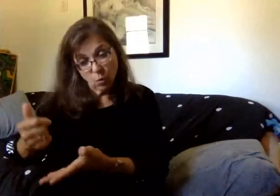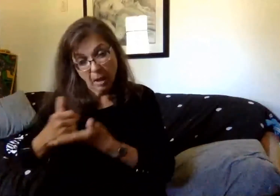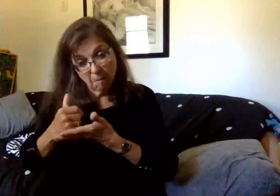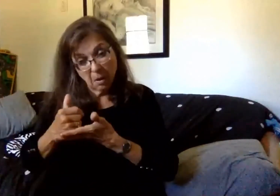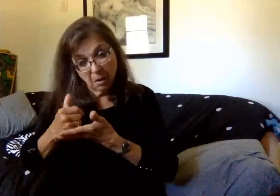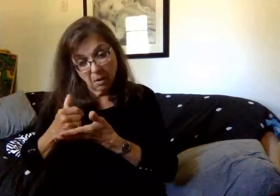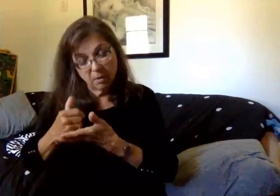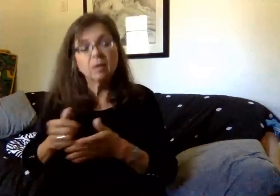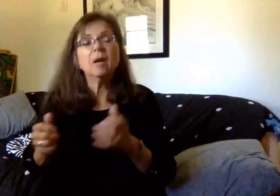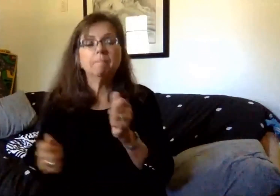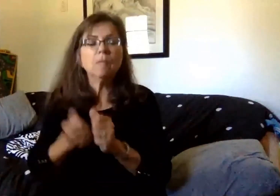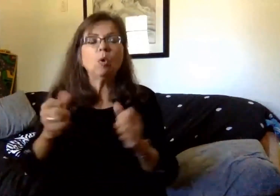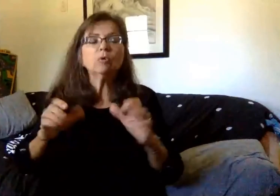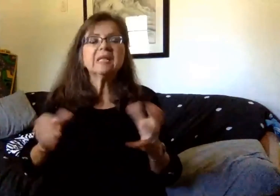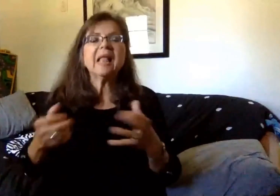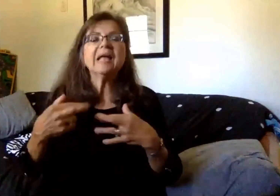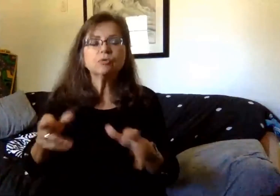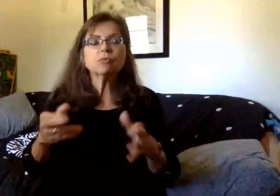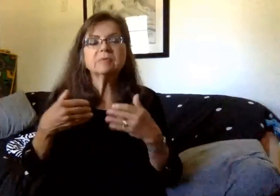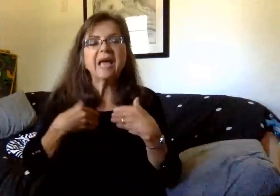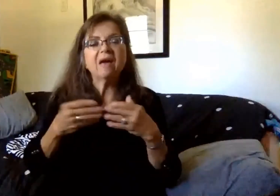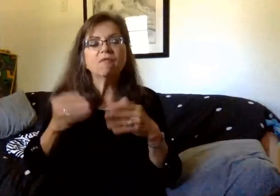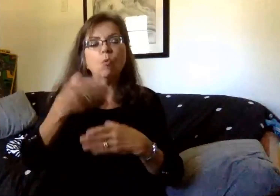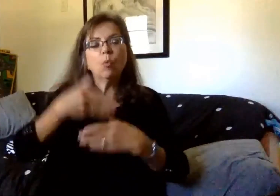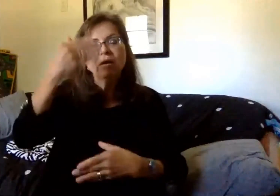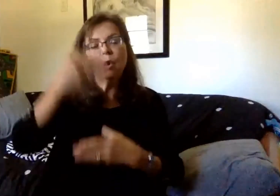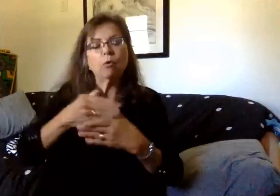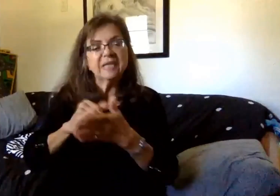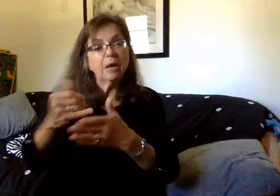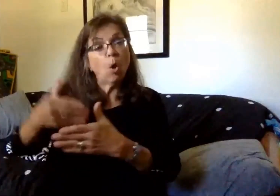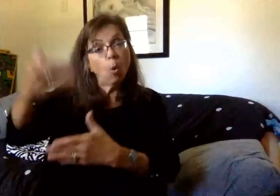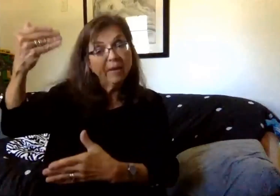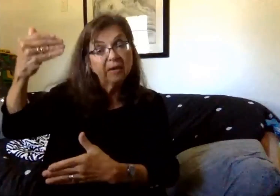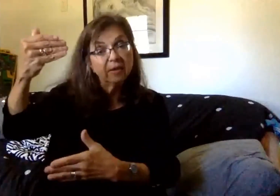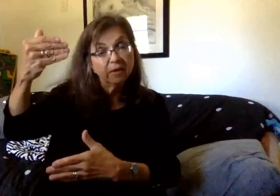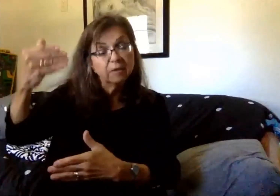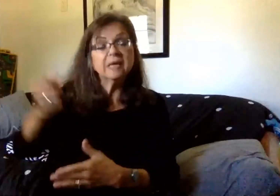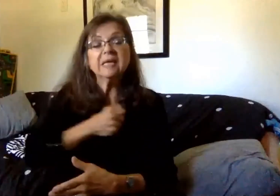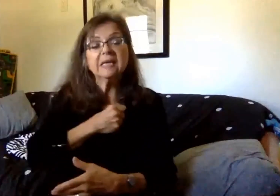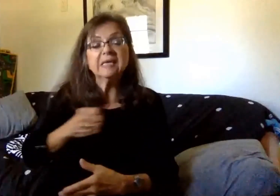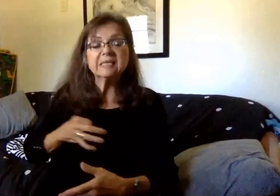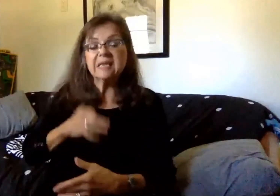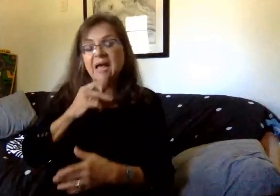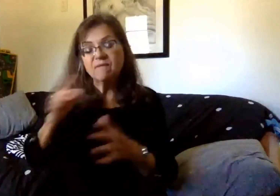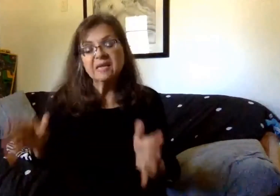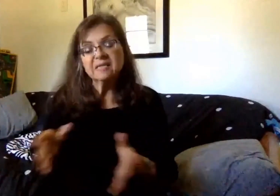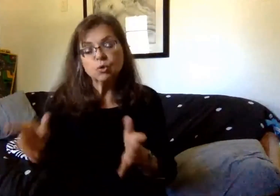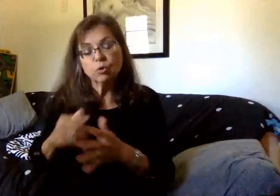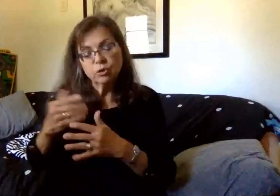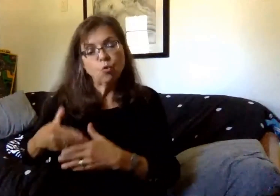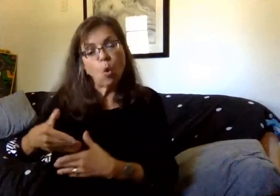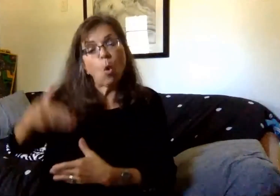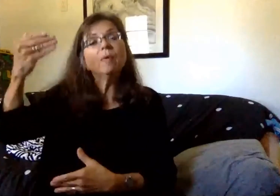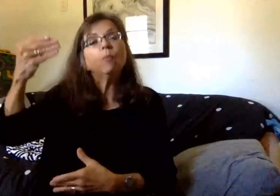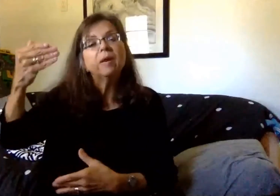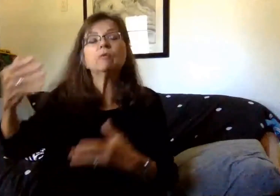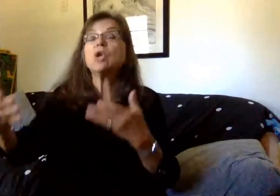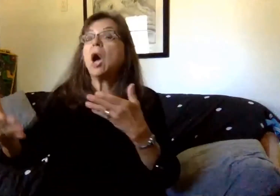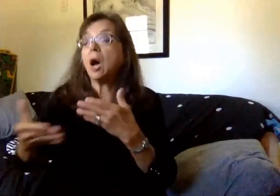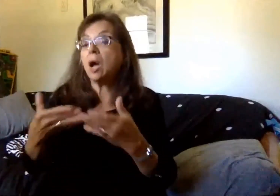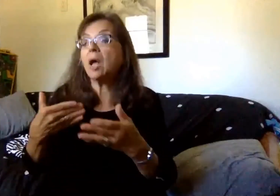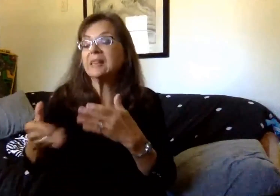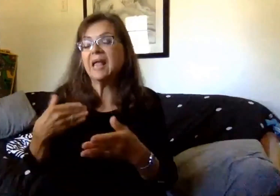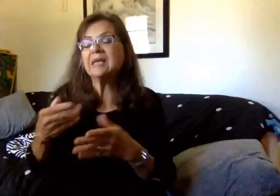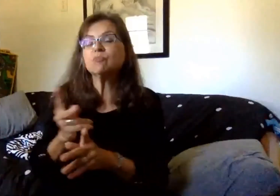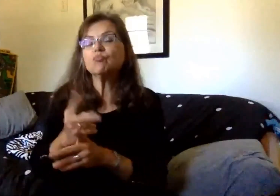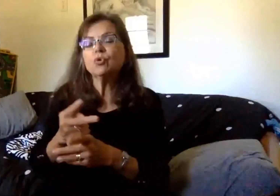Most classrooms across the district have functional windows in which staff are encouraged to improve ventilation unless this introduces a